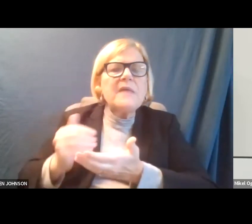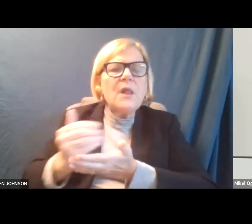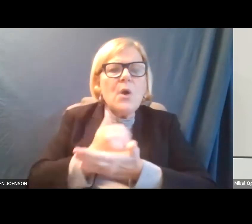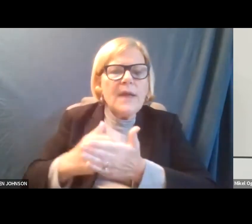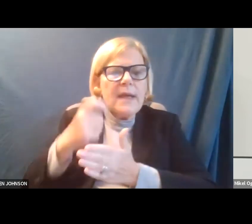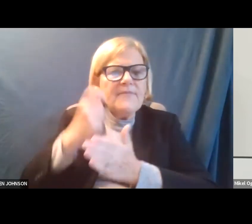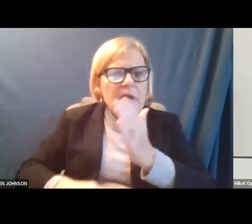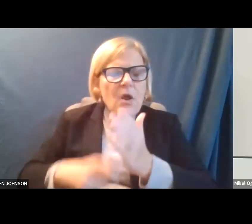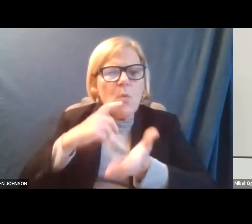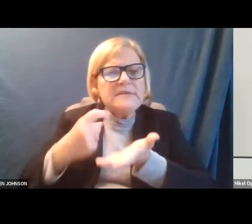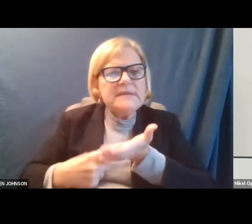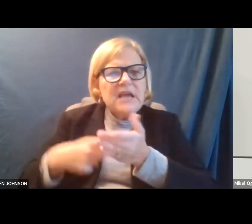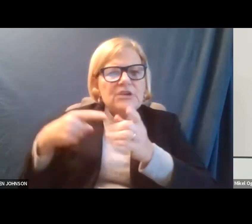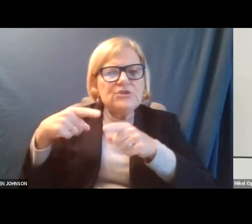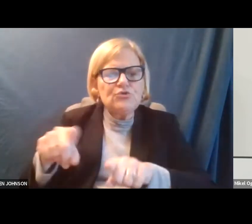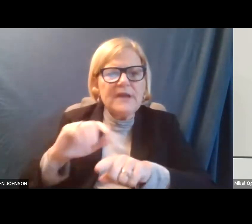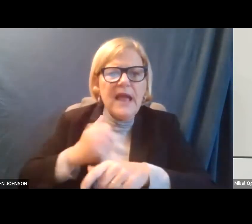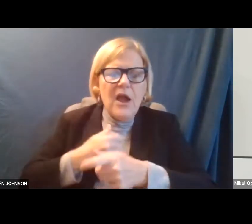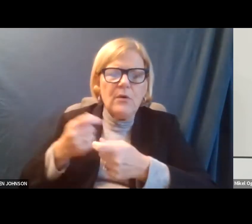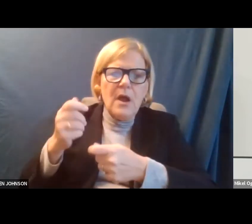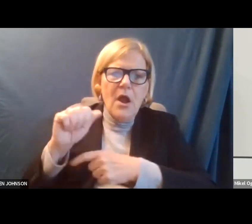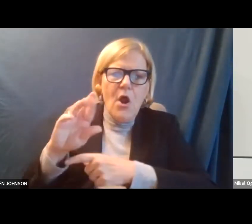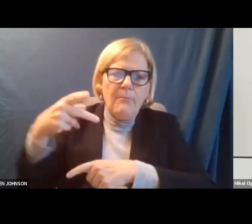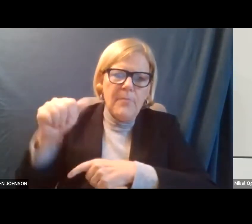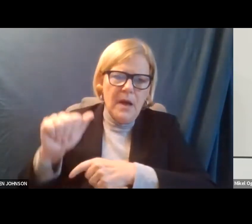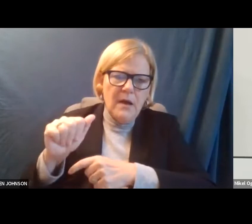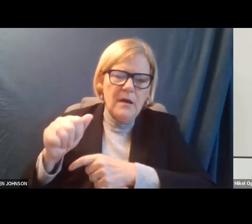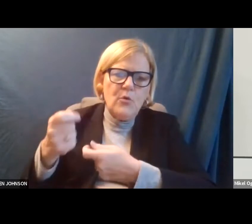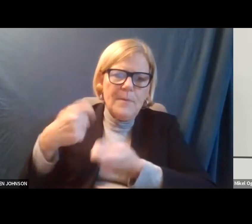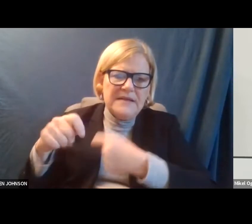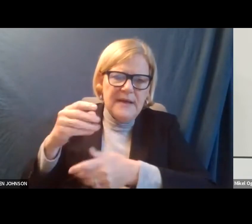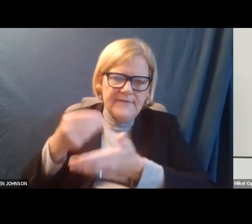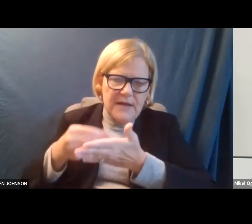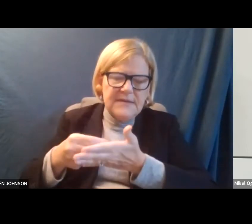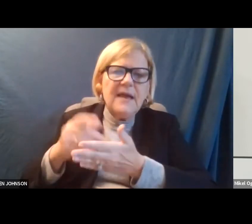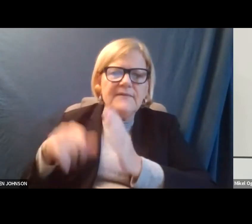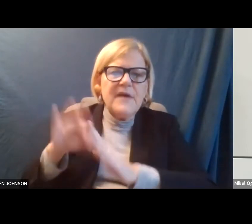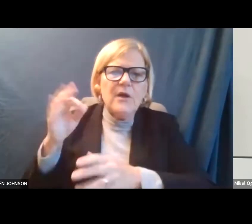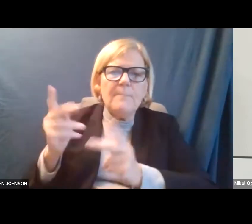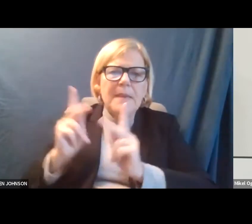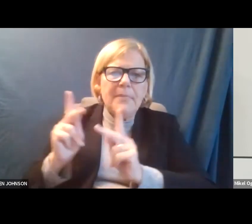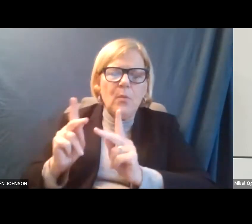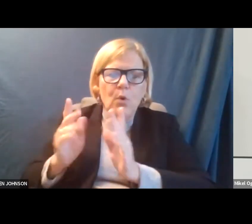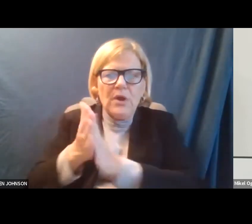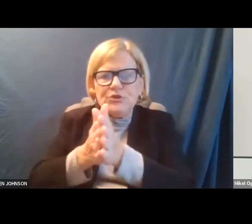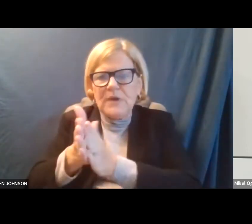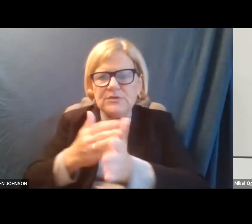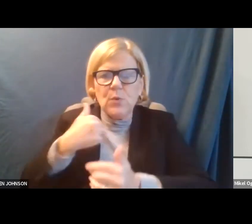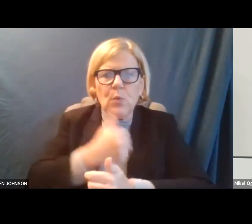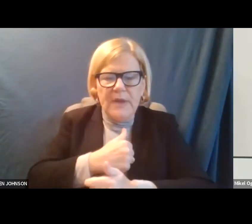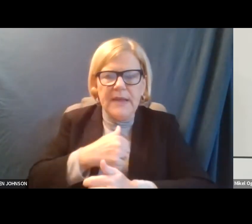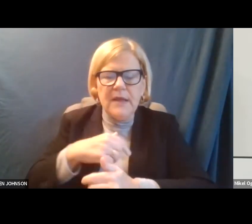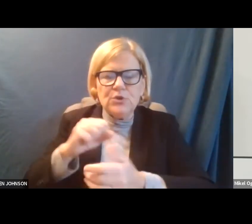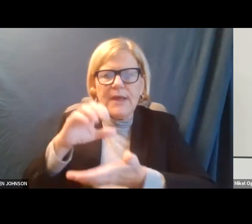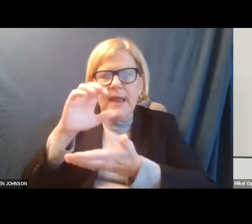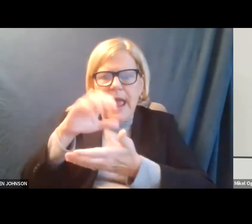was, uh, discussed during the ARPA replacement funds and it ended up that, uh, people were so interested in it that we actually took it out